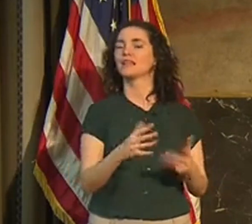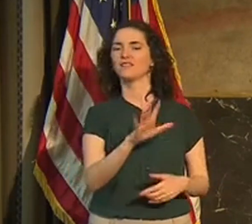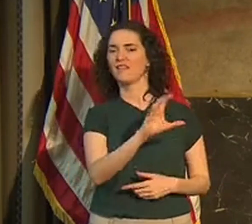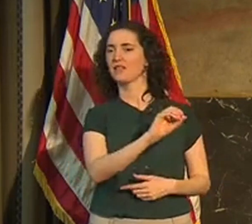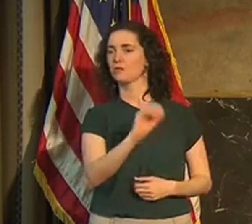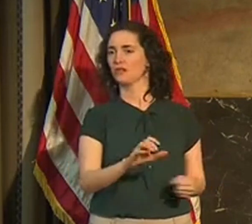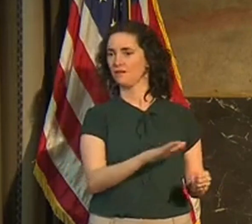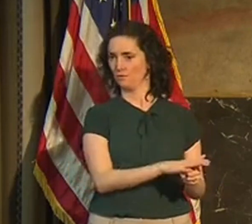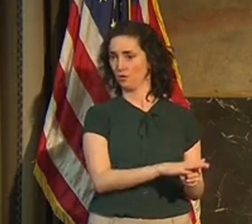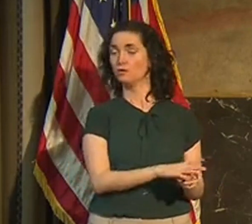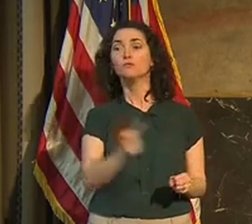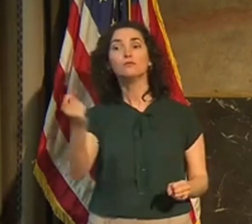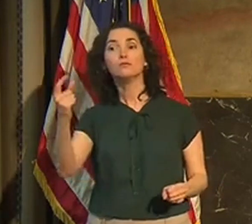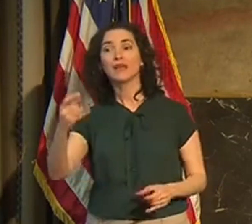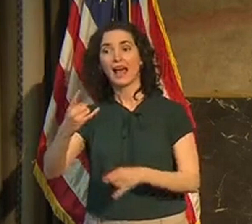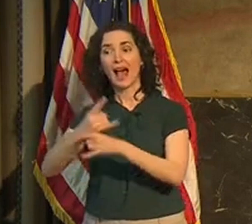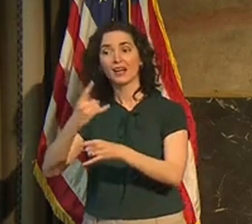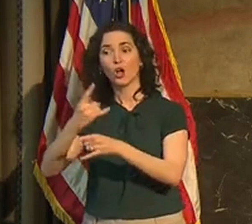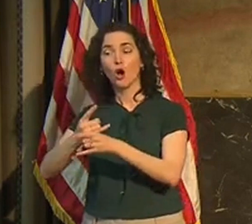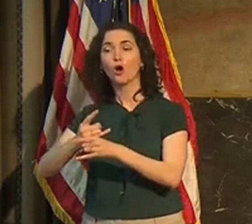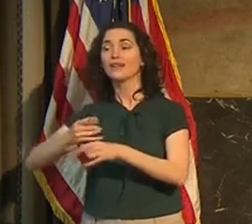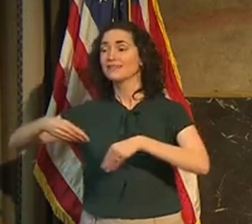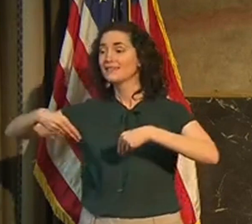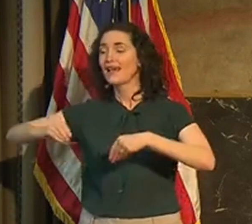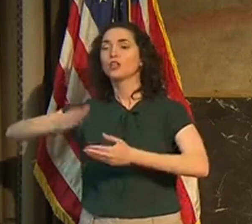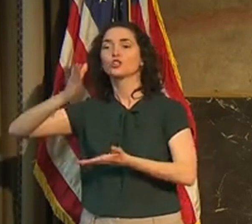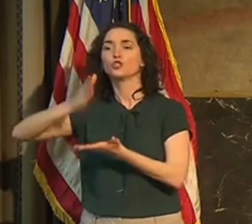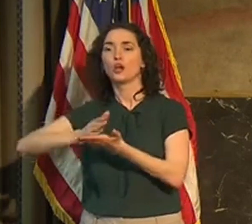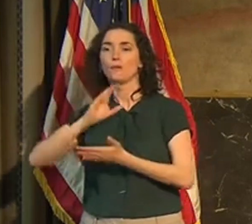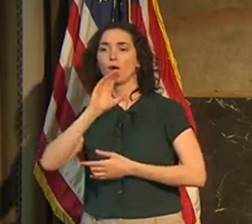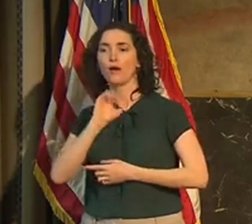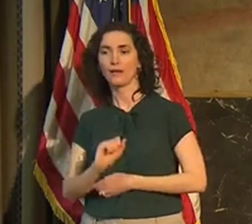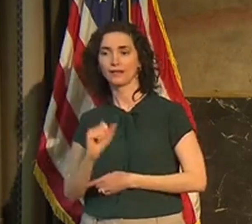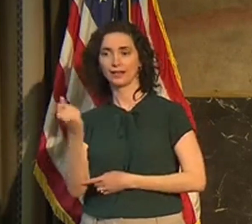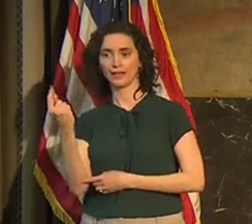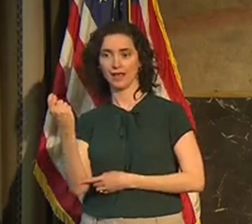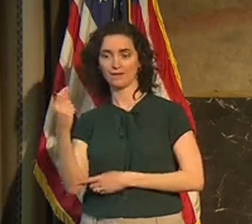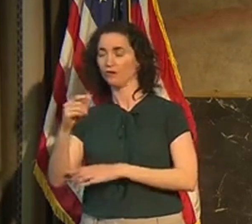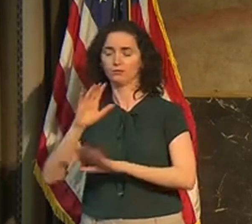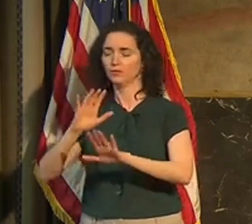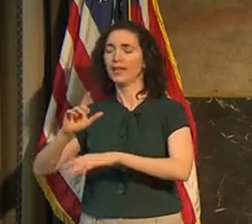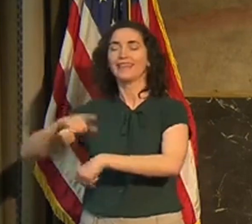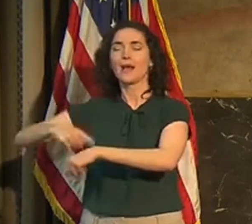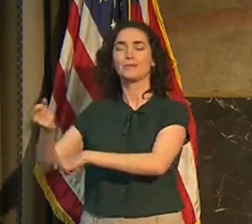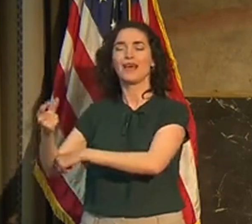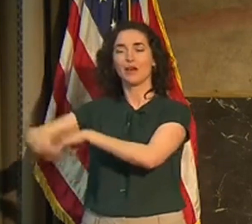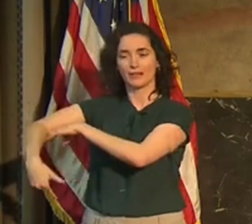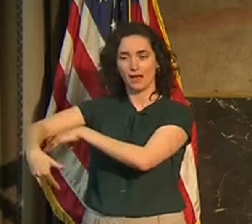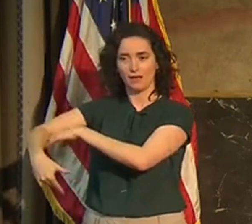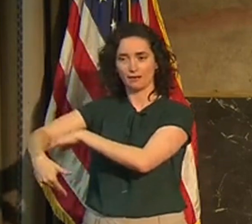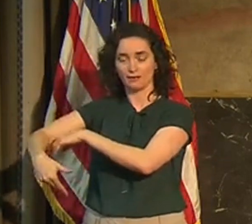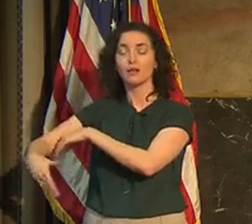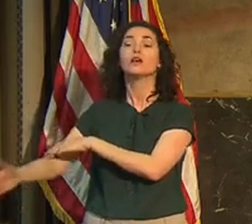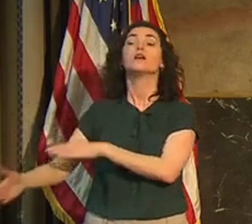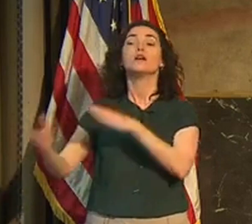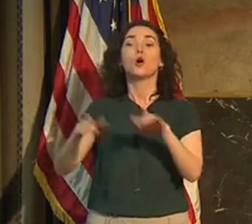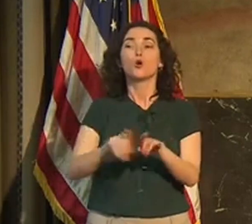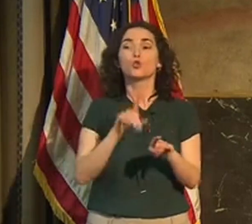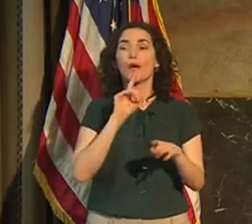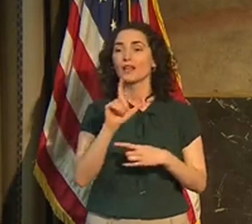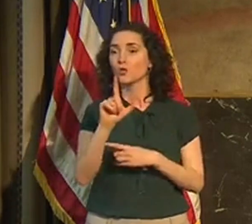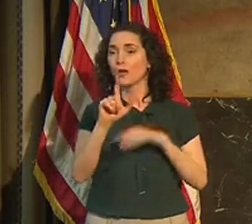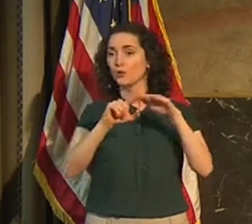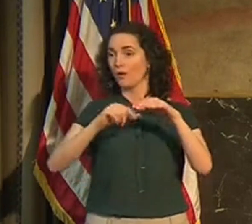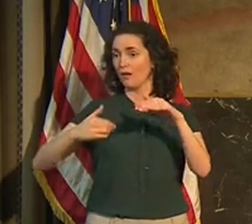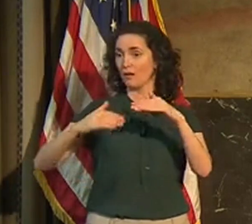at 11 PM. Nobody younger than 21, uh, can enter a bar, uh, uh, and patrons must be masked at all